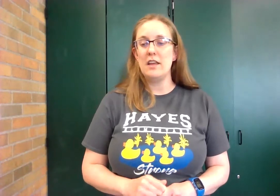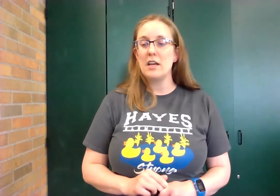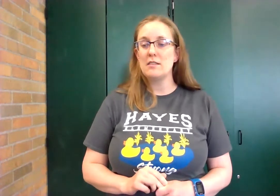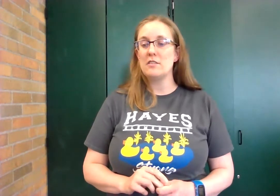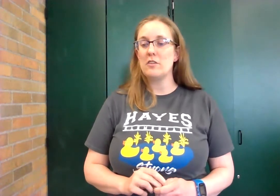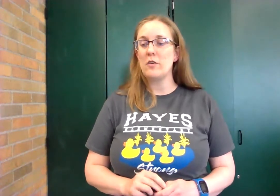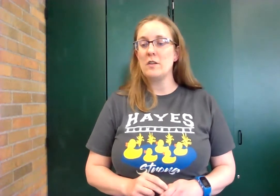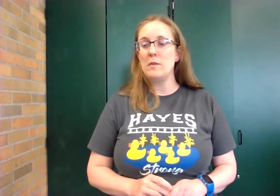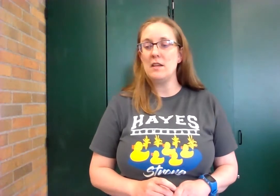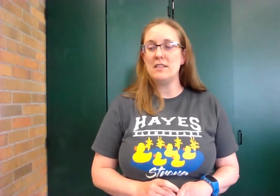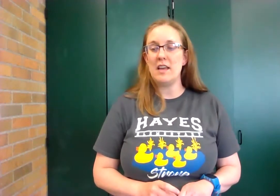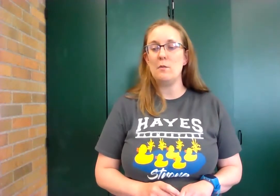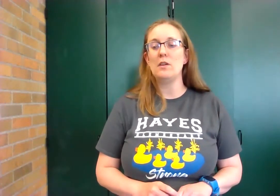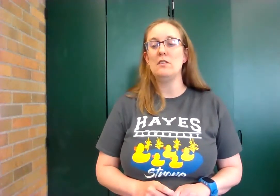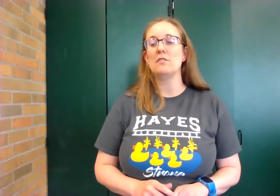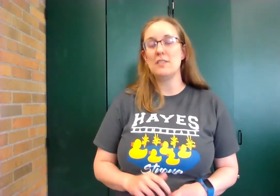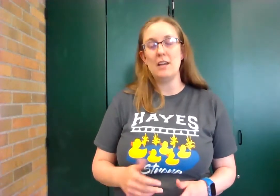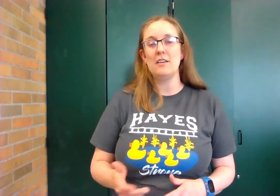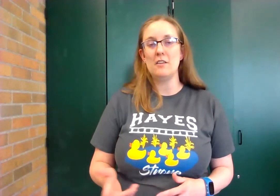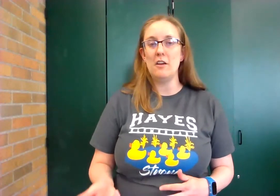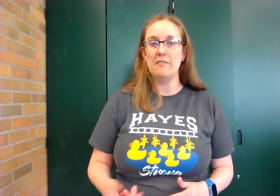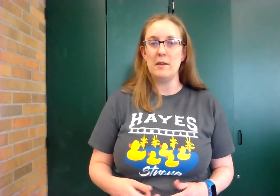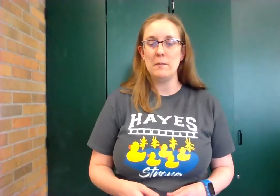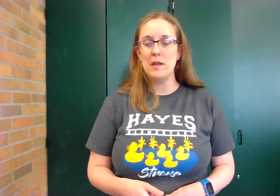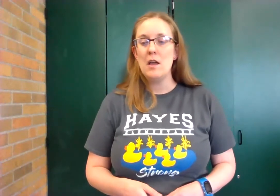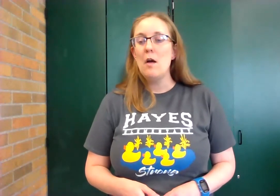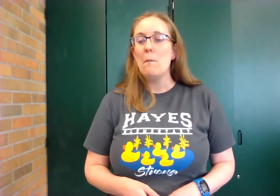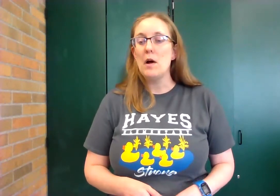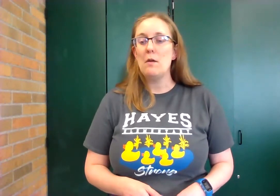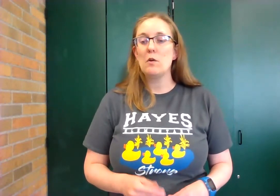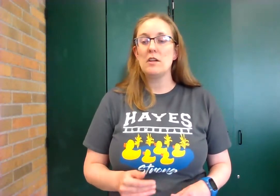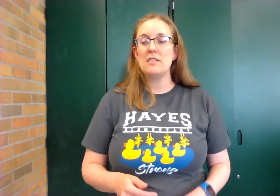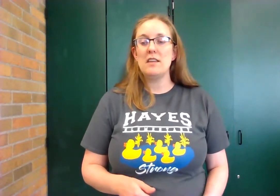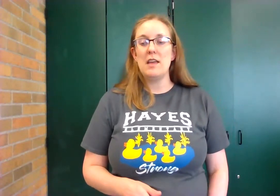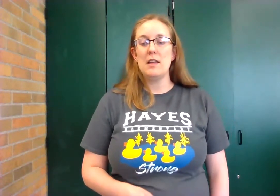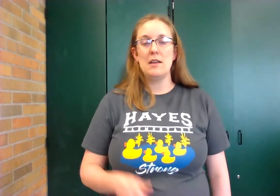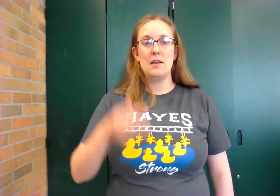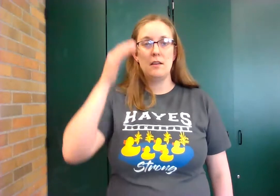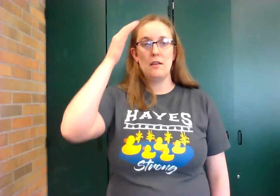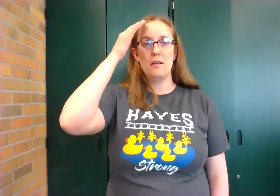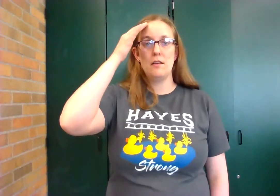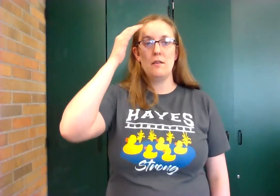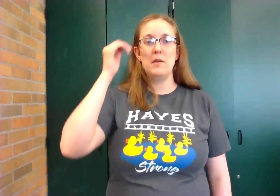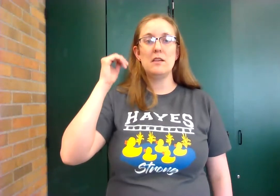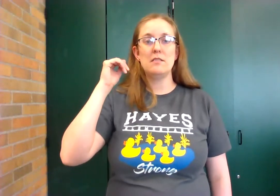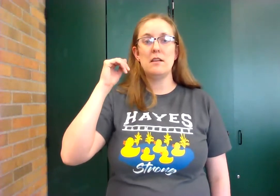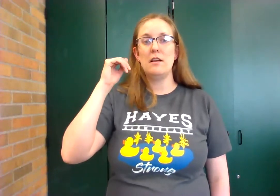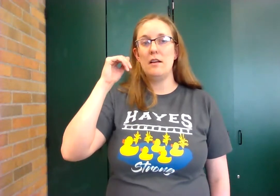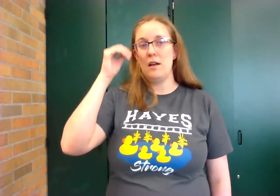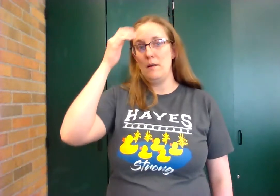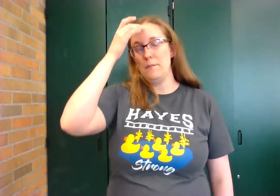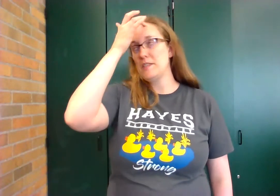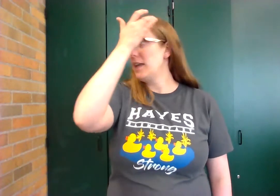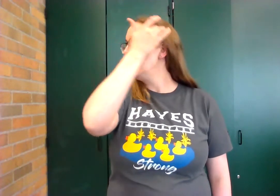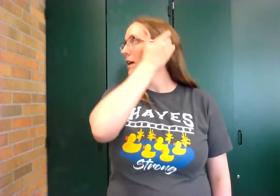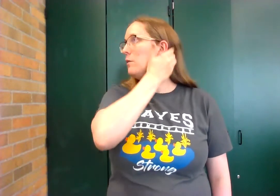because there's going to be a day when you're standing in the hall of fame but we're gonna say because um sign language